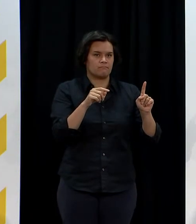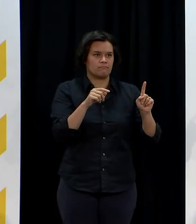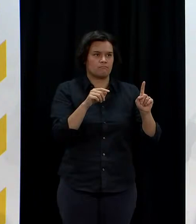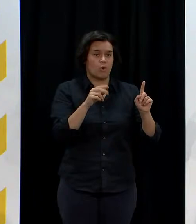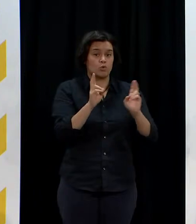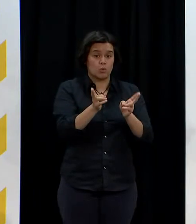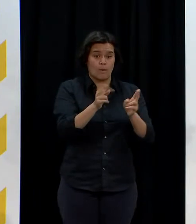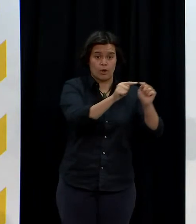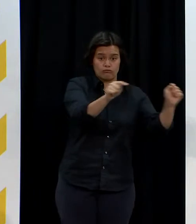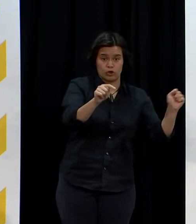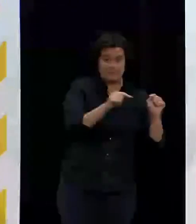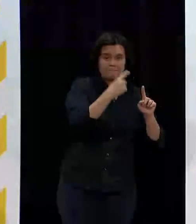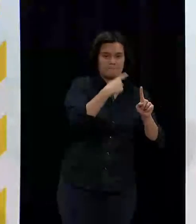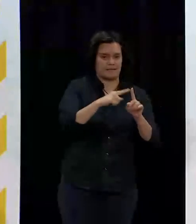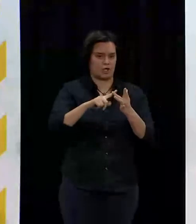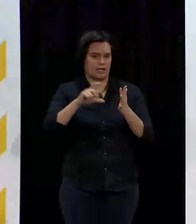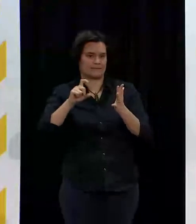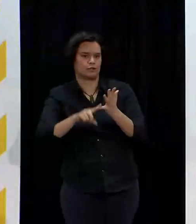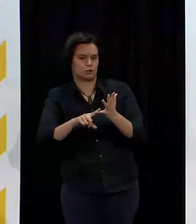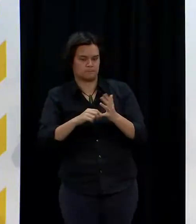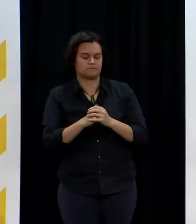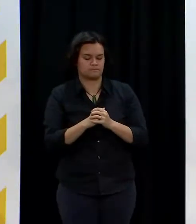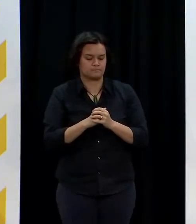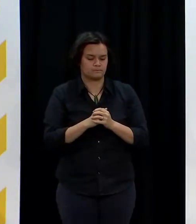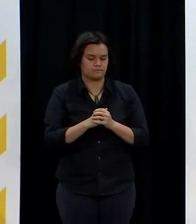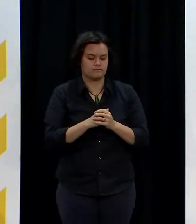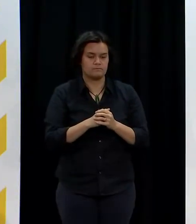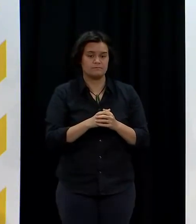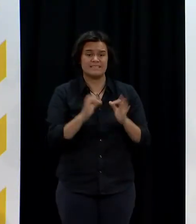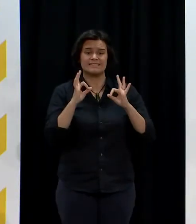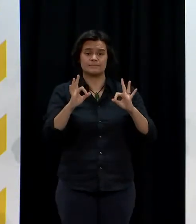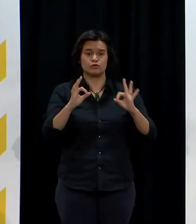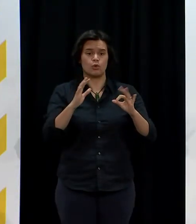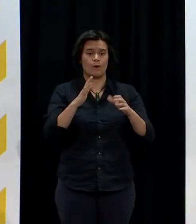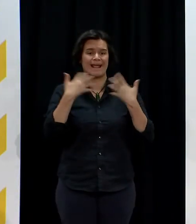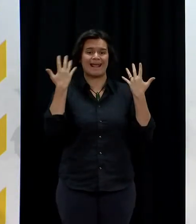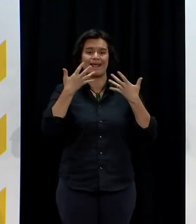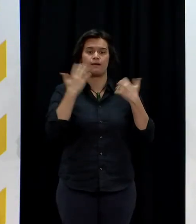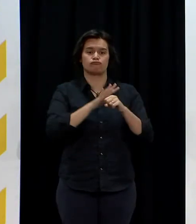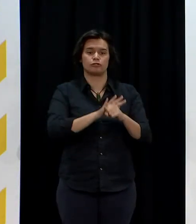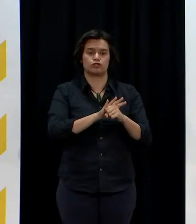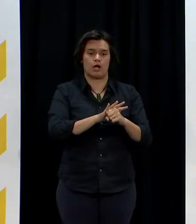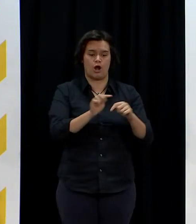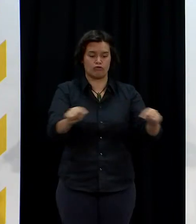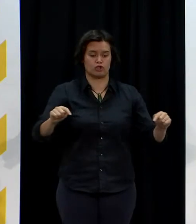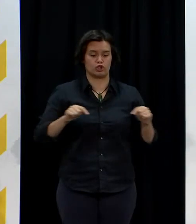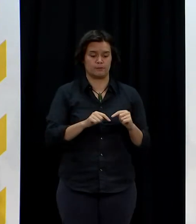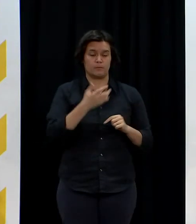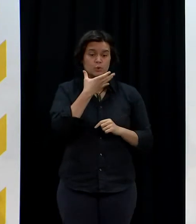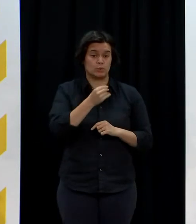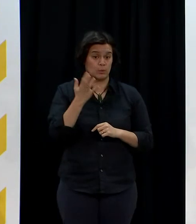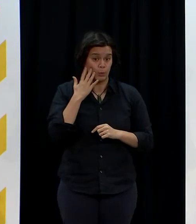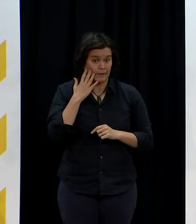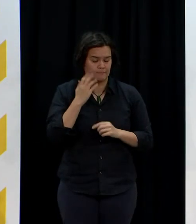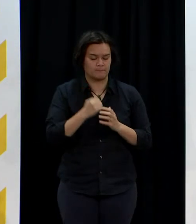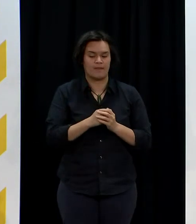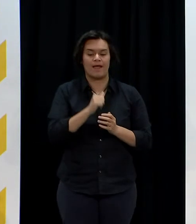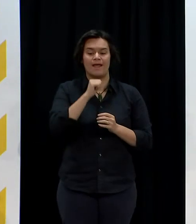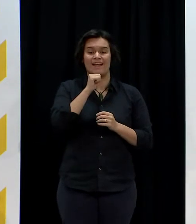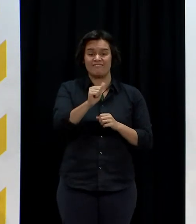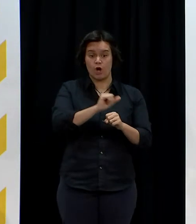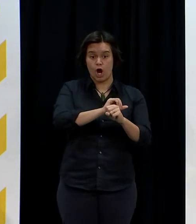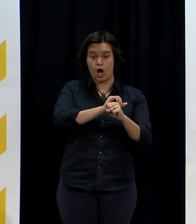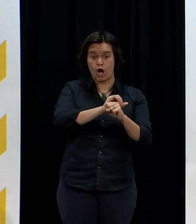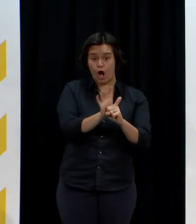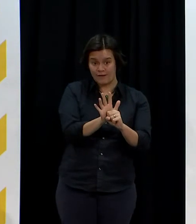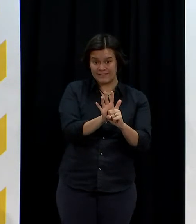ventilation rooms where we have a few cases and the key thing there is if you have other people on either wards or an ICU who